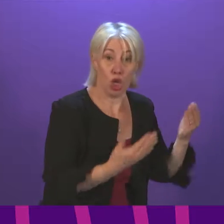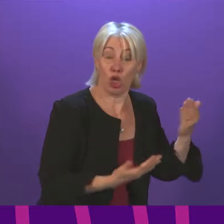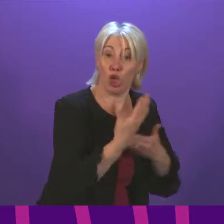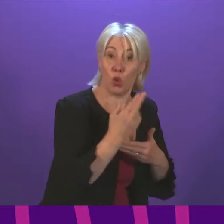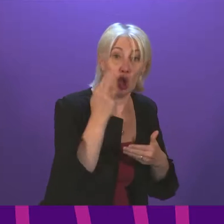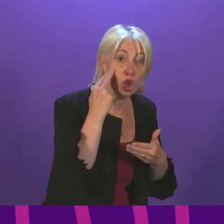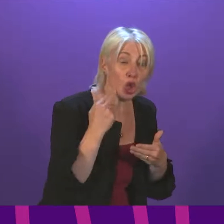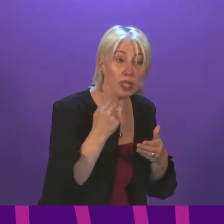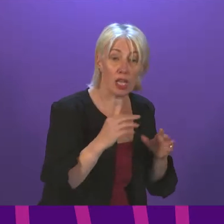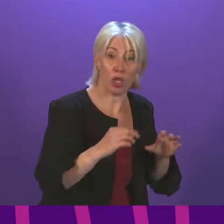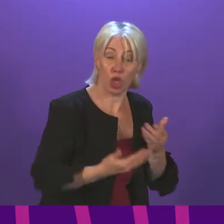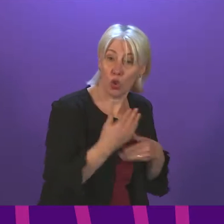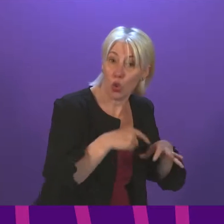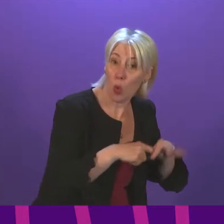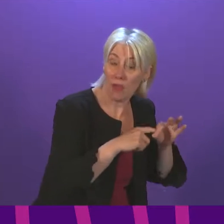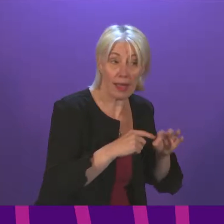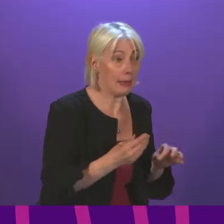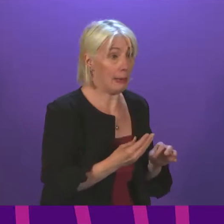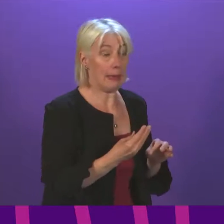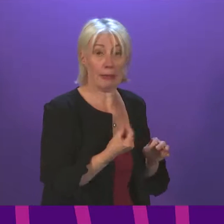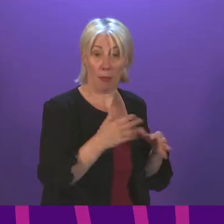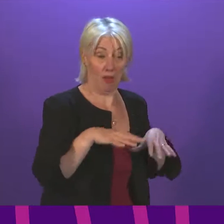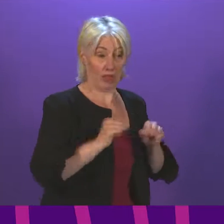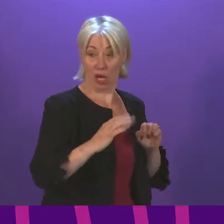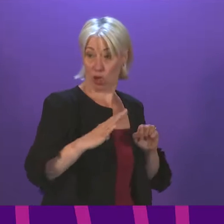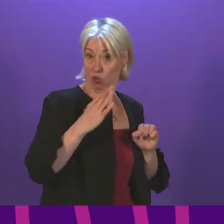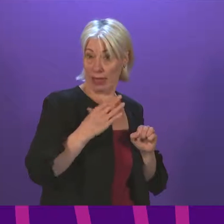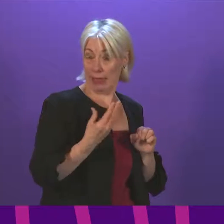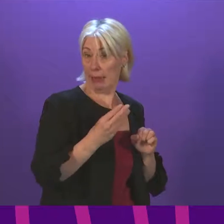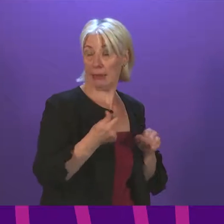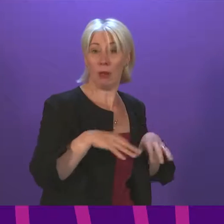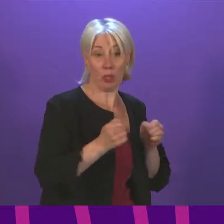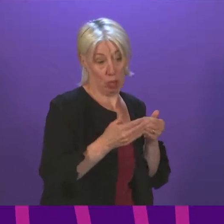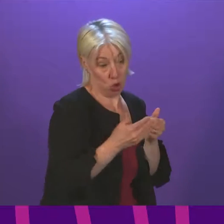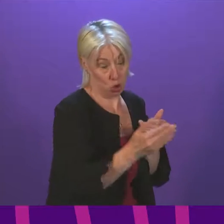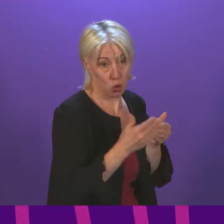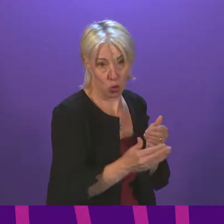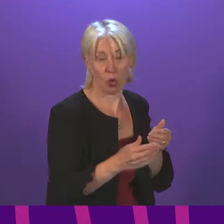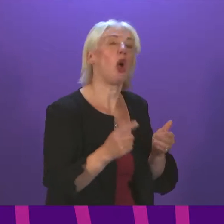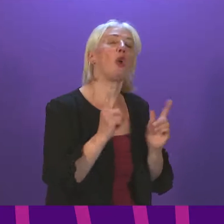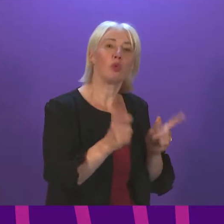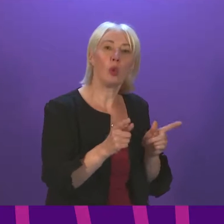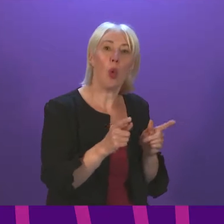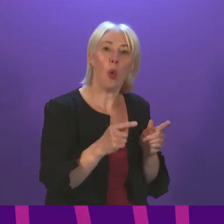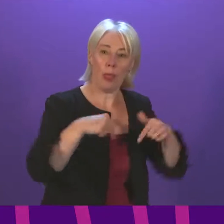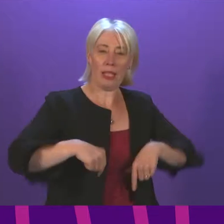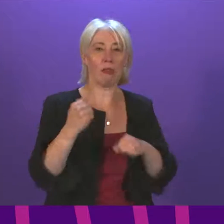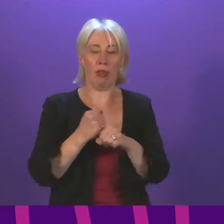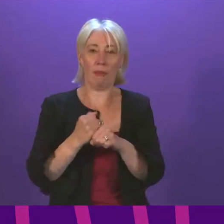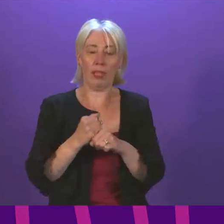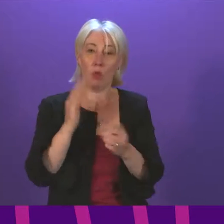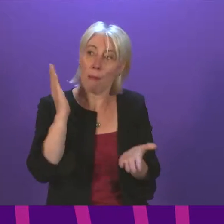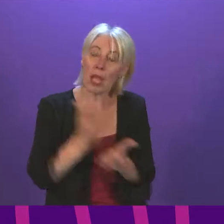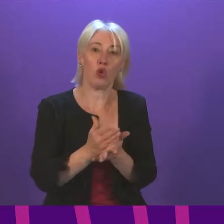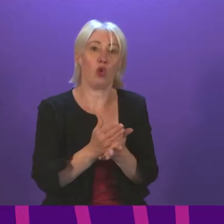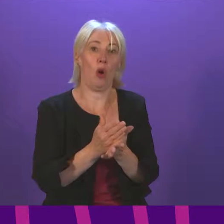some of them already recruited, some of them starting in the coming days and coming weeks. And, of course, we will continue to make sure, as we have done as a government, this NHS